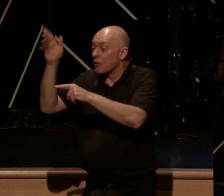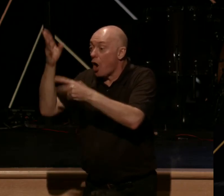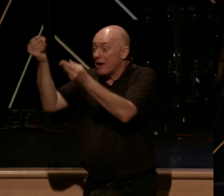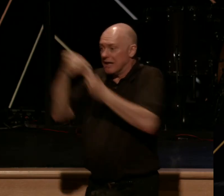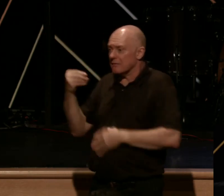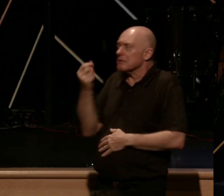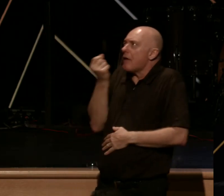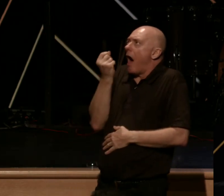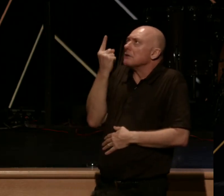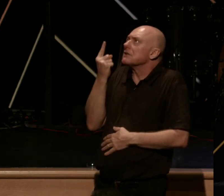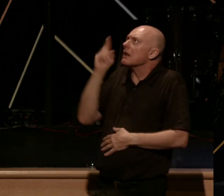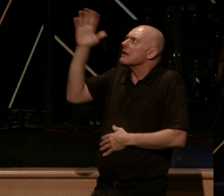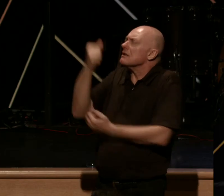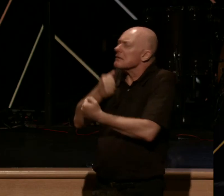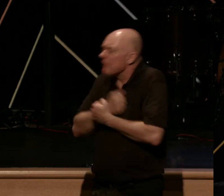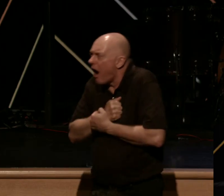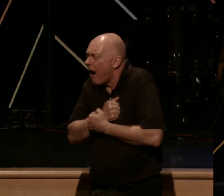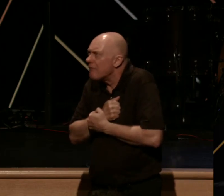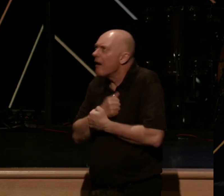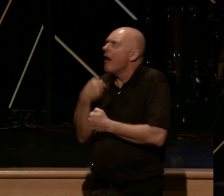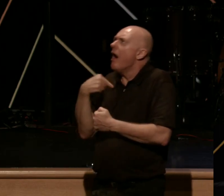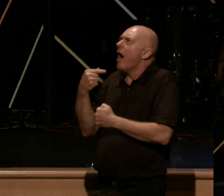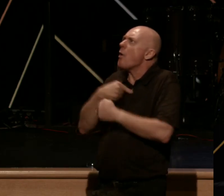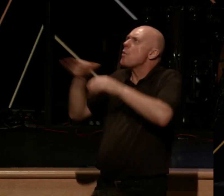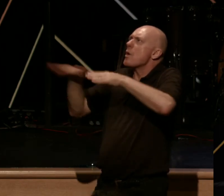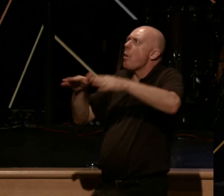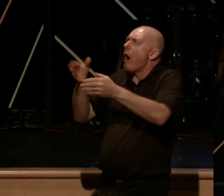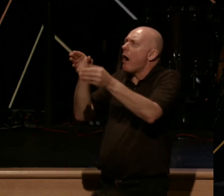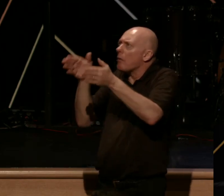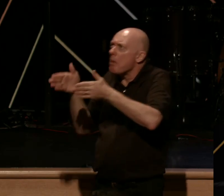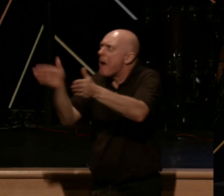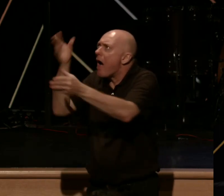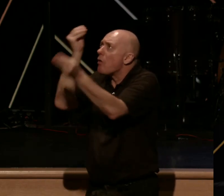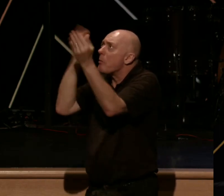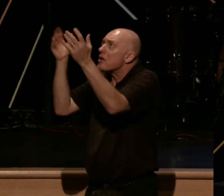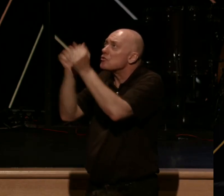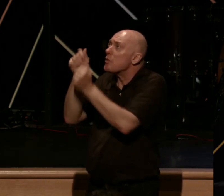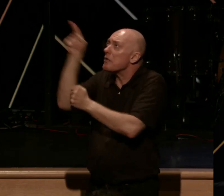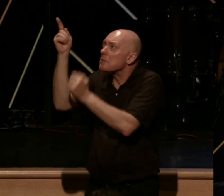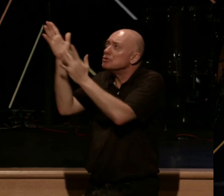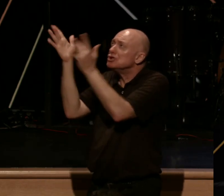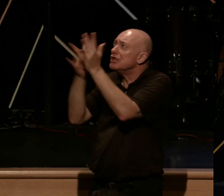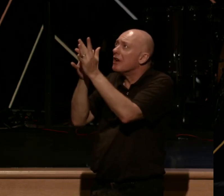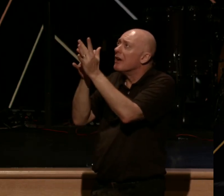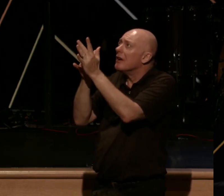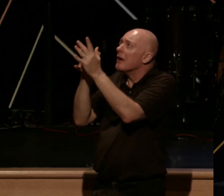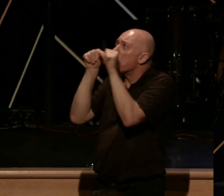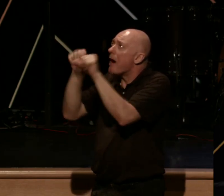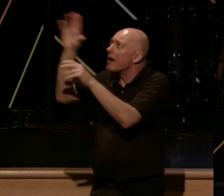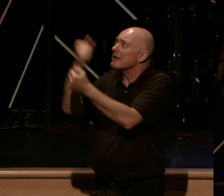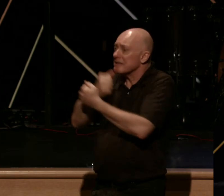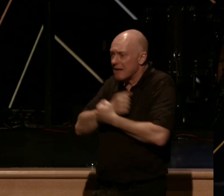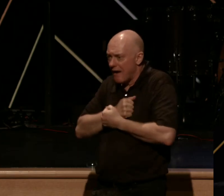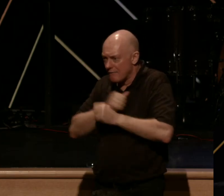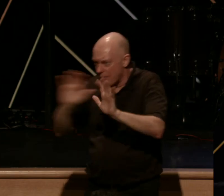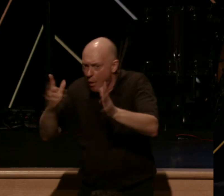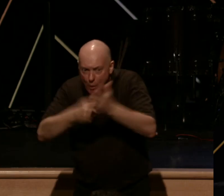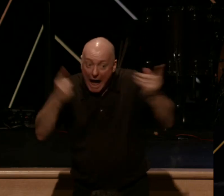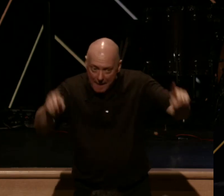of his love and as we walk the path of obedience with him and abide in his love, here's the outcome. Here's what happens.